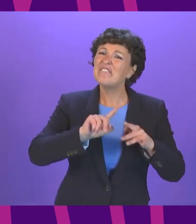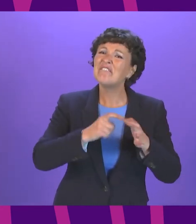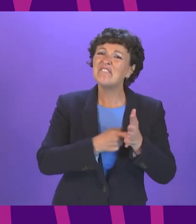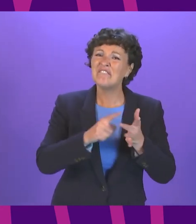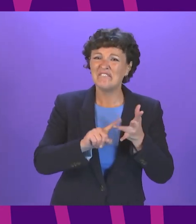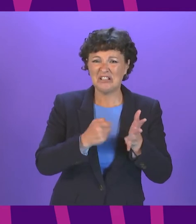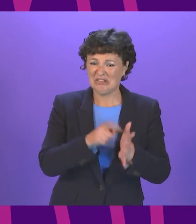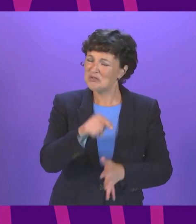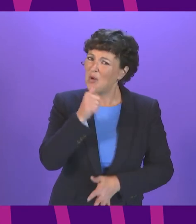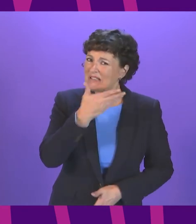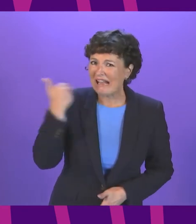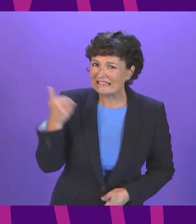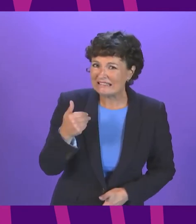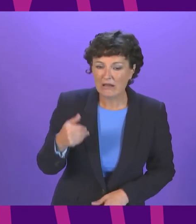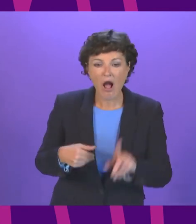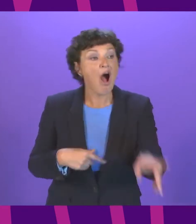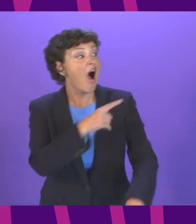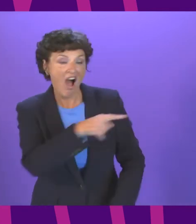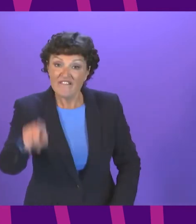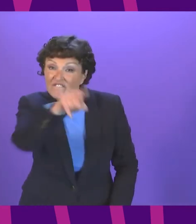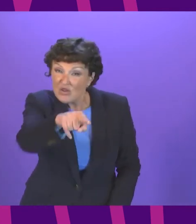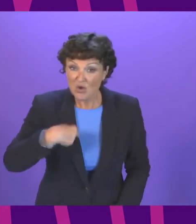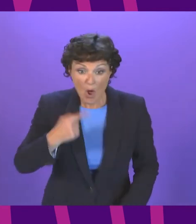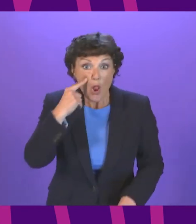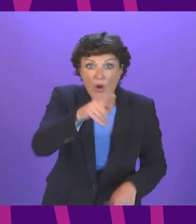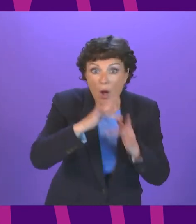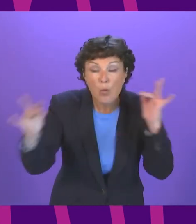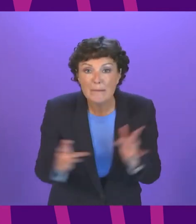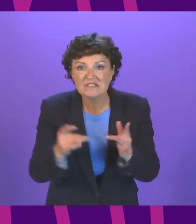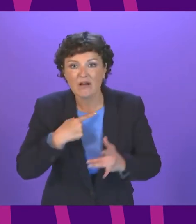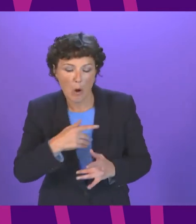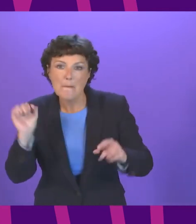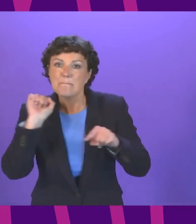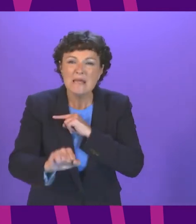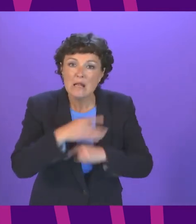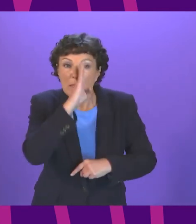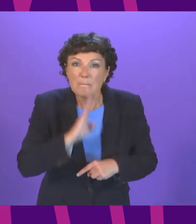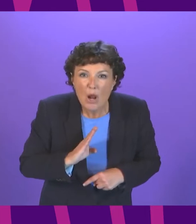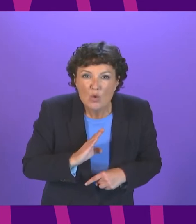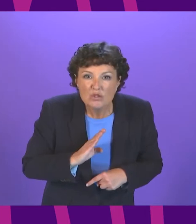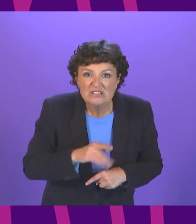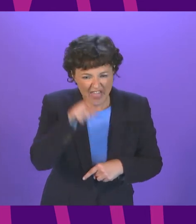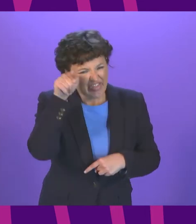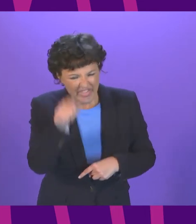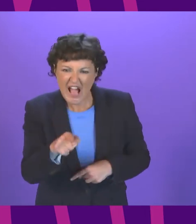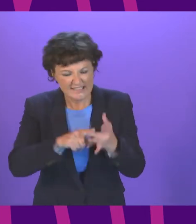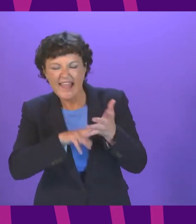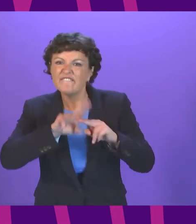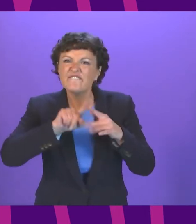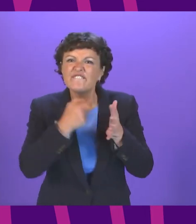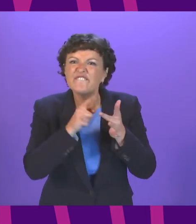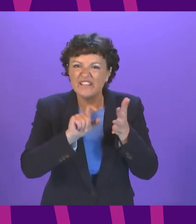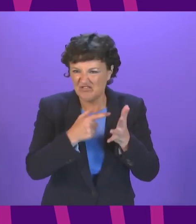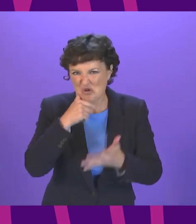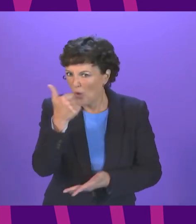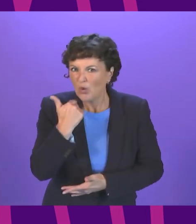if you're referred to a website called Beating the Blues when you've got anxiety or self-harming behaviour that is an inferior intervention and you may